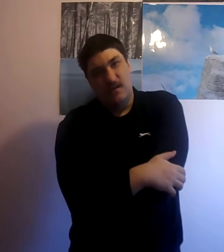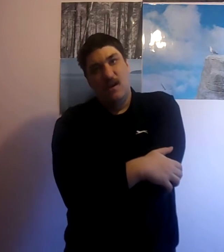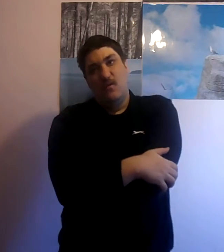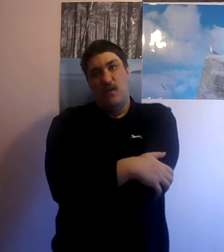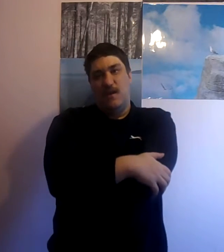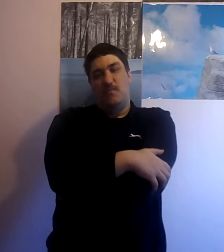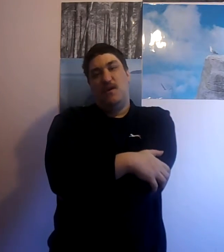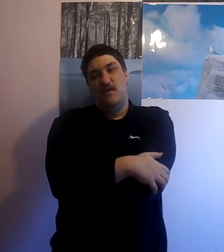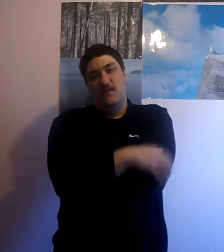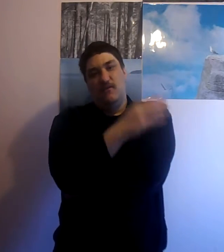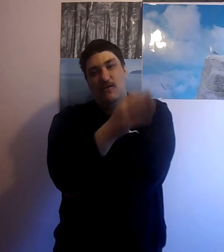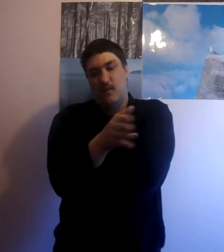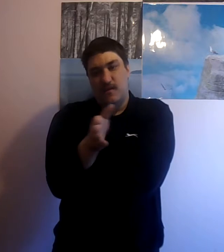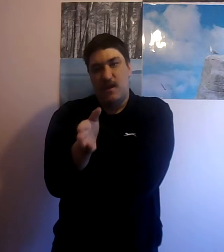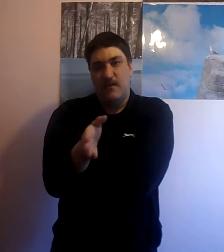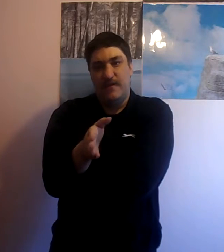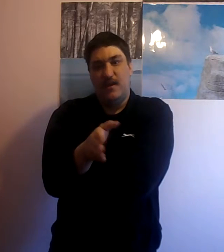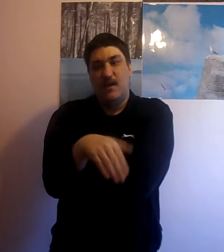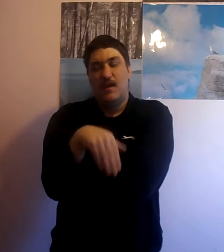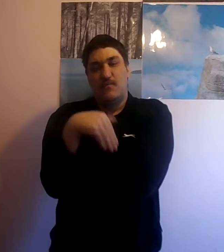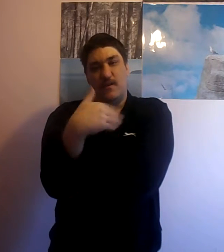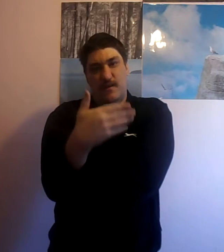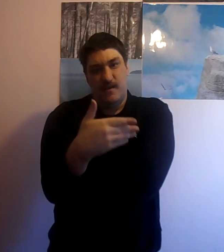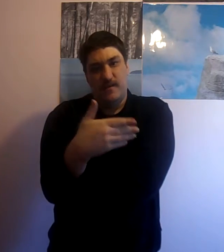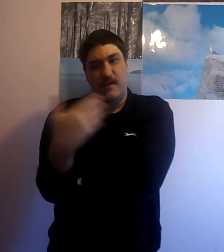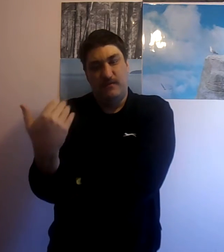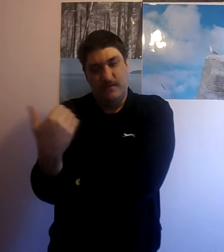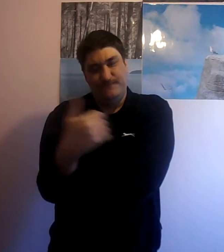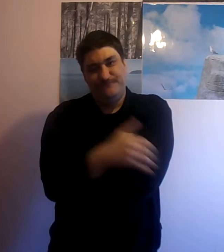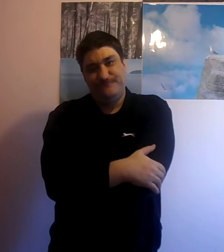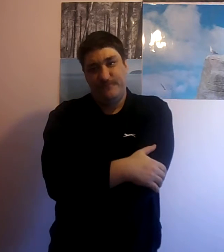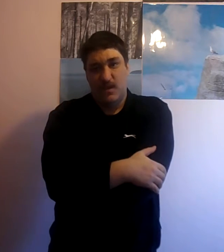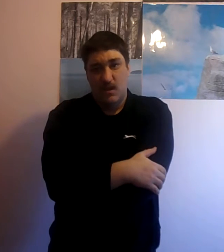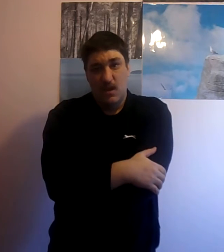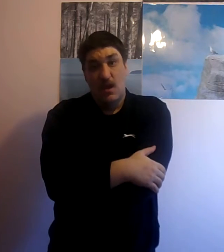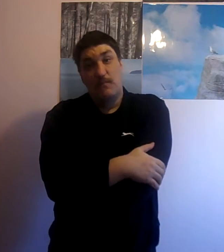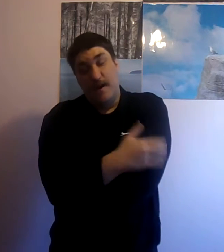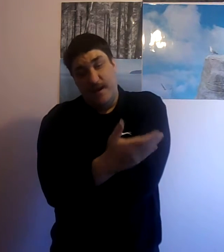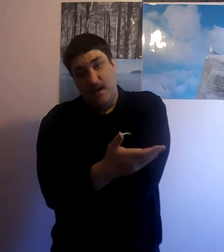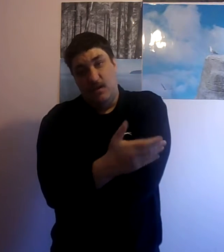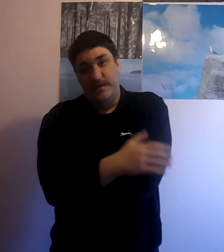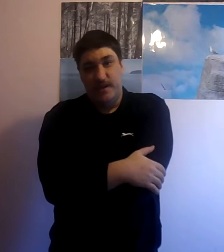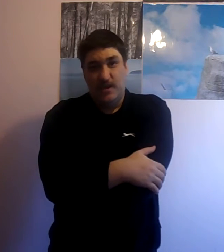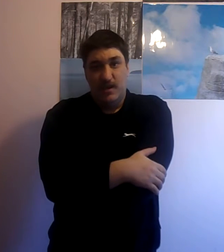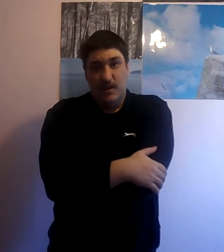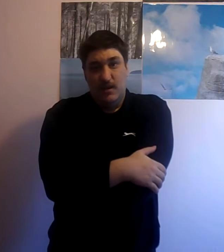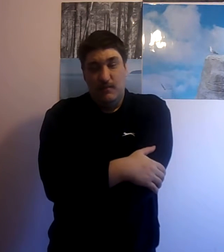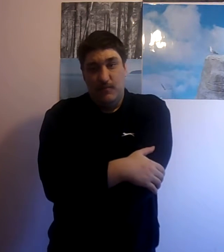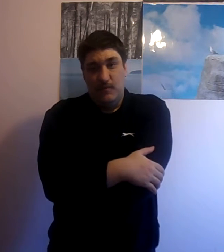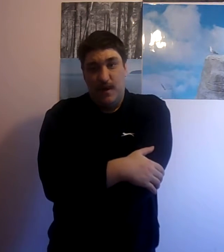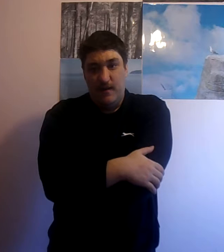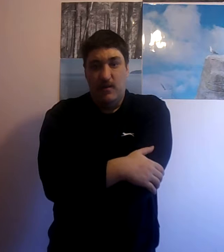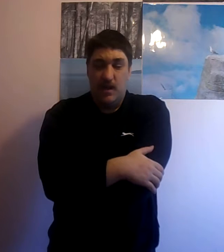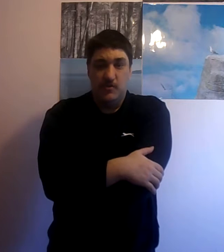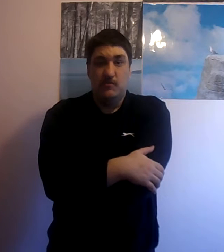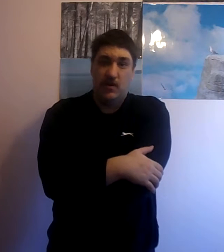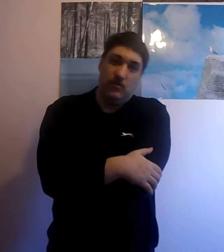well that's because you're always saving Princess Zelda by that logic the Mario game should be called